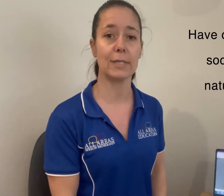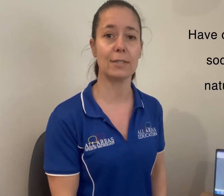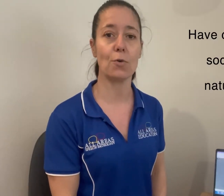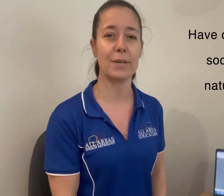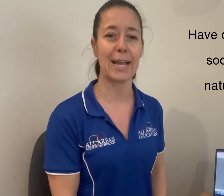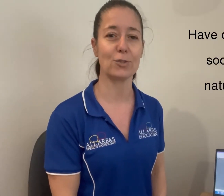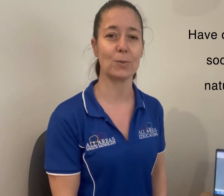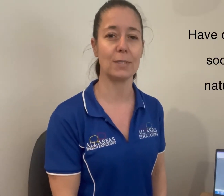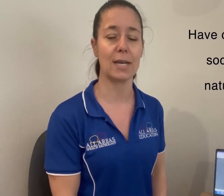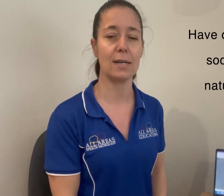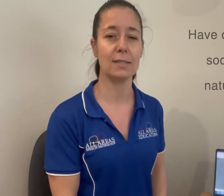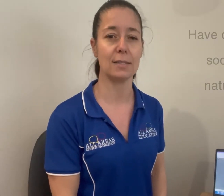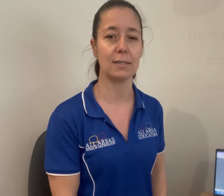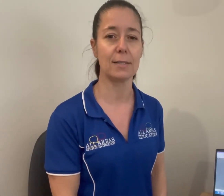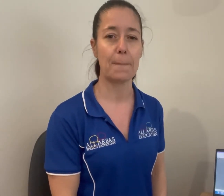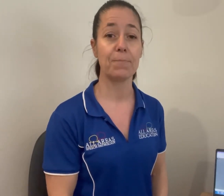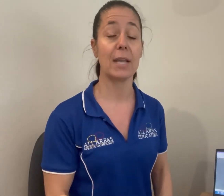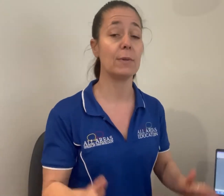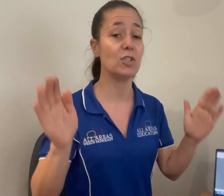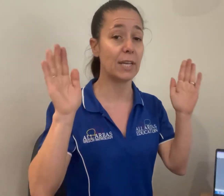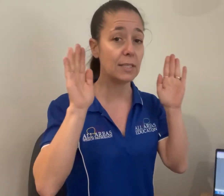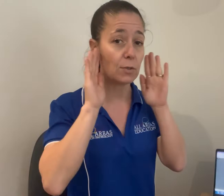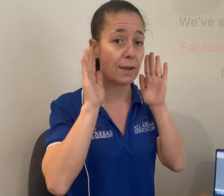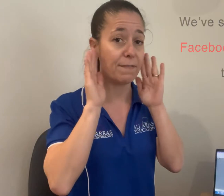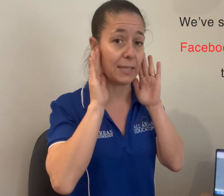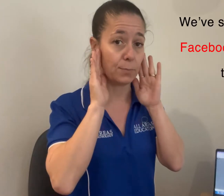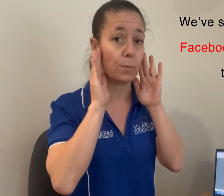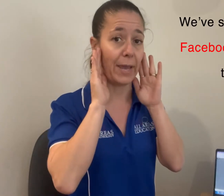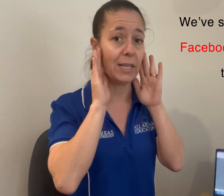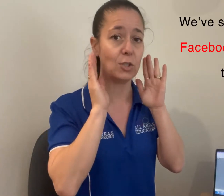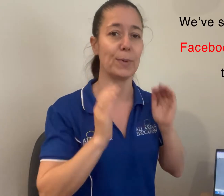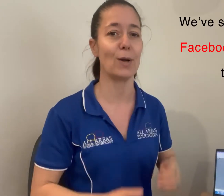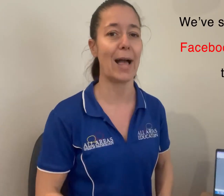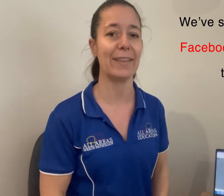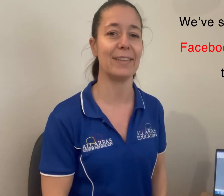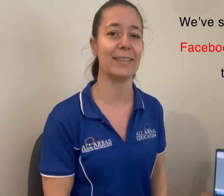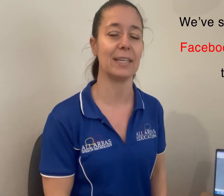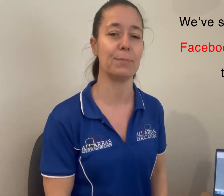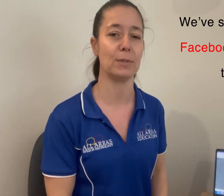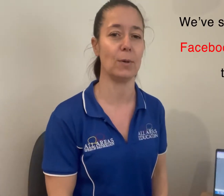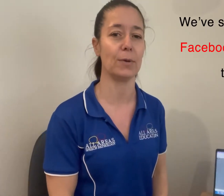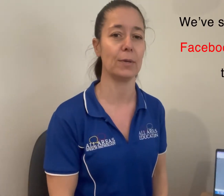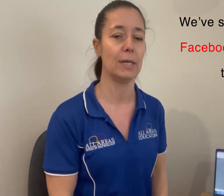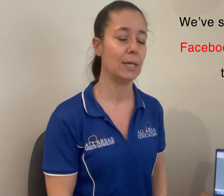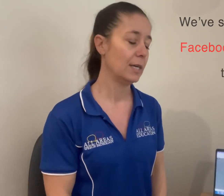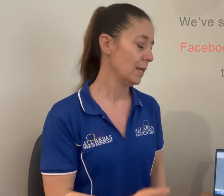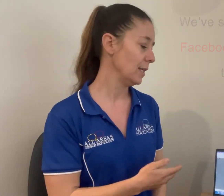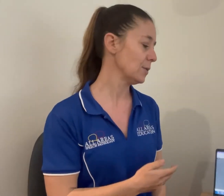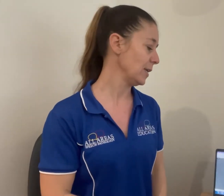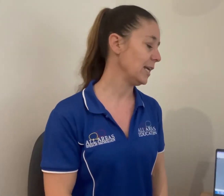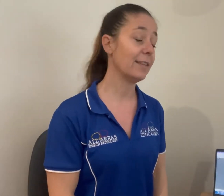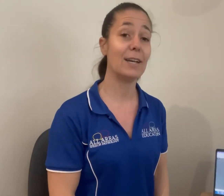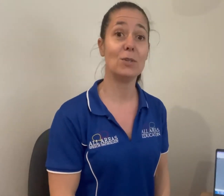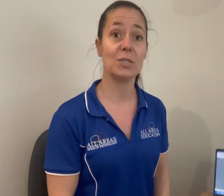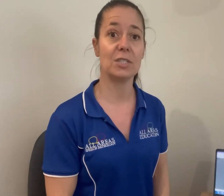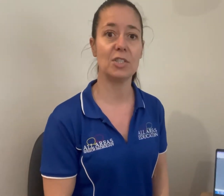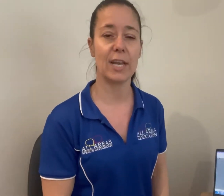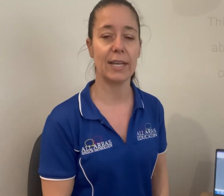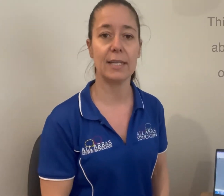on natural disasters. Now we've shared this on our Facebook page, but I'll add the link below. This one here that I've got to share is